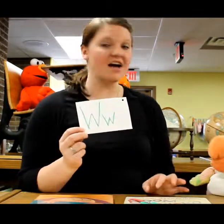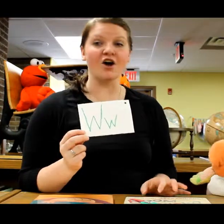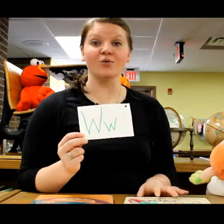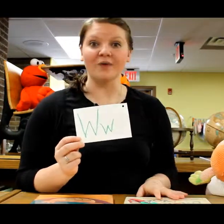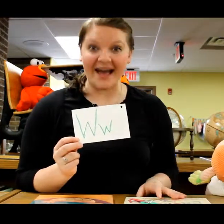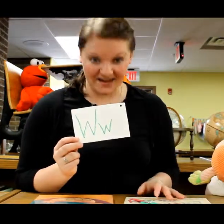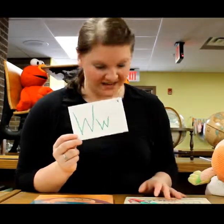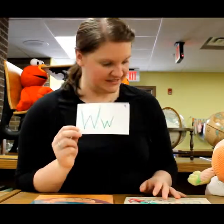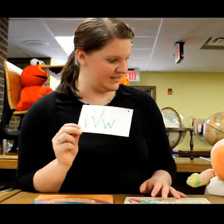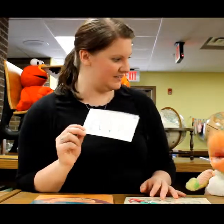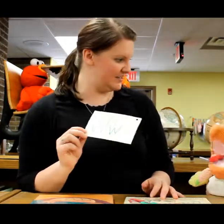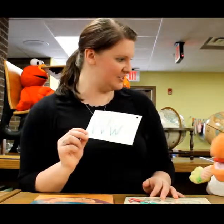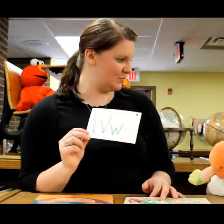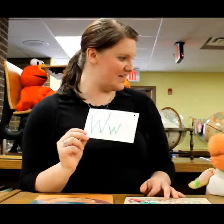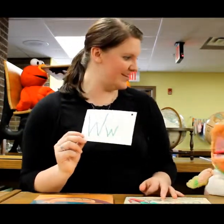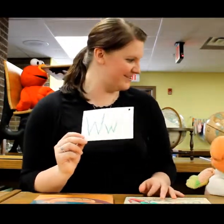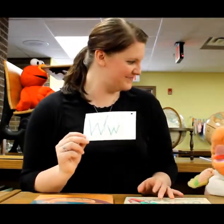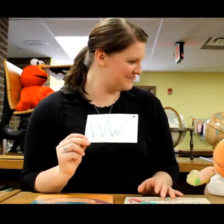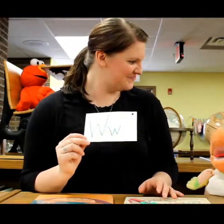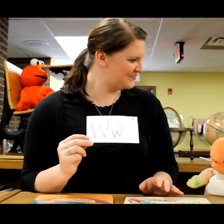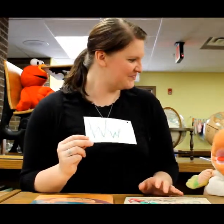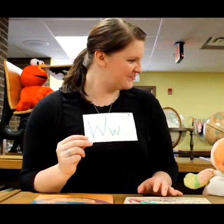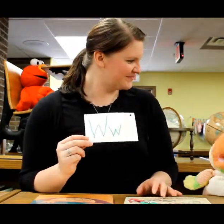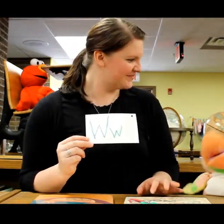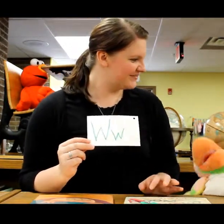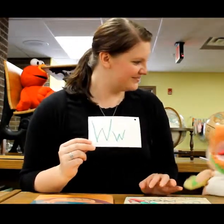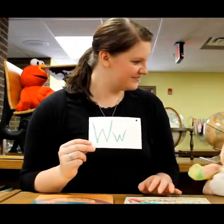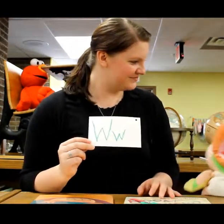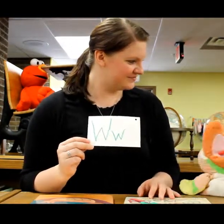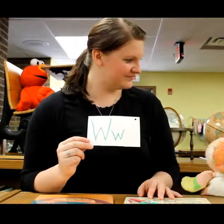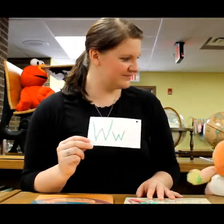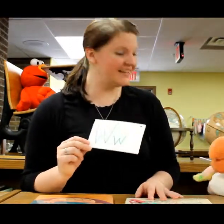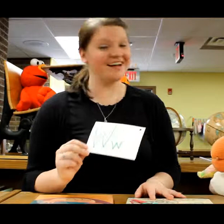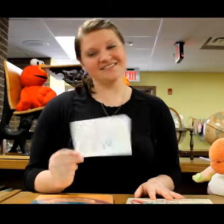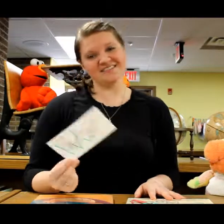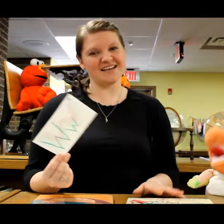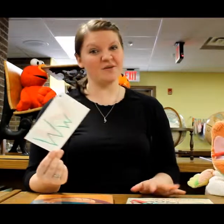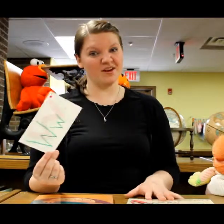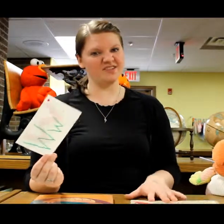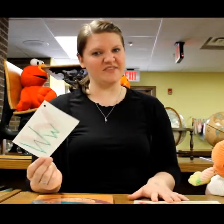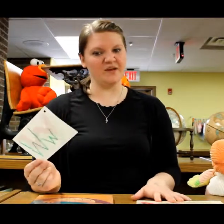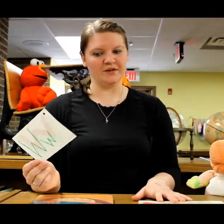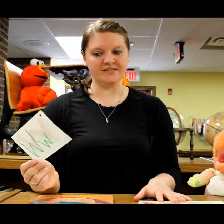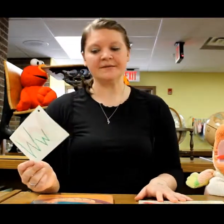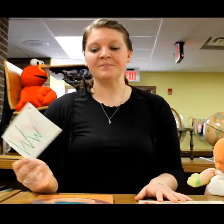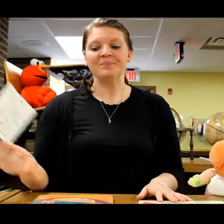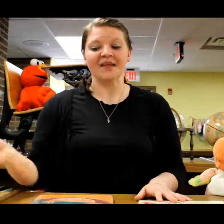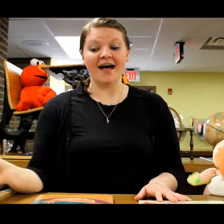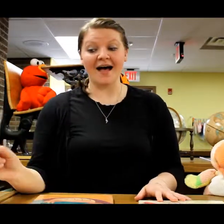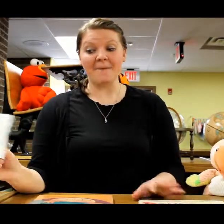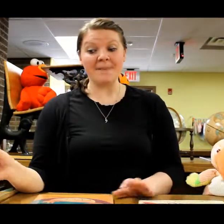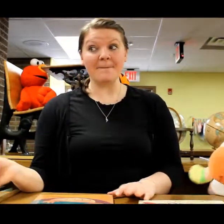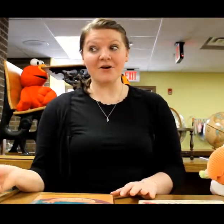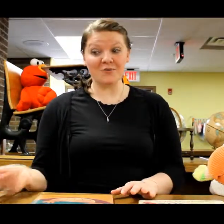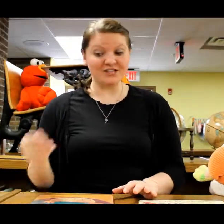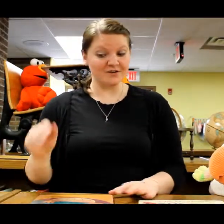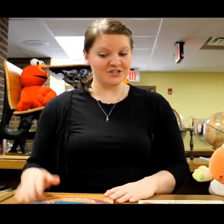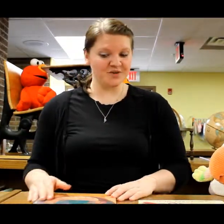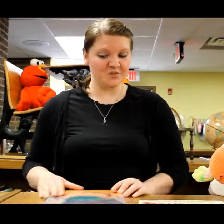That's our writing skill each week. Writing starts with W but it sounds like an R. Yeah. That's kind of one of those funny words. Yeah. And the book we chose to read